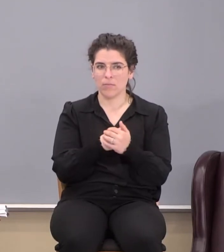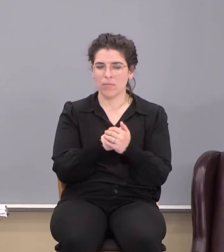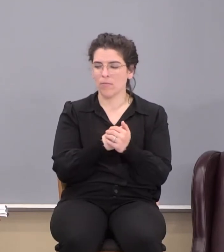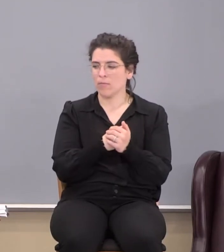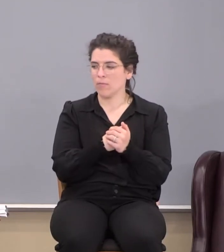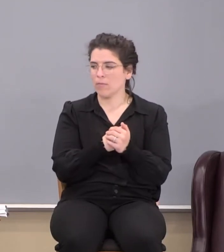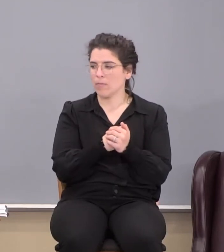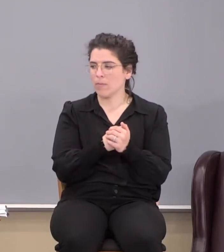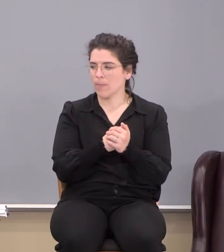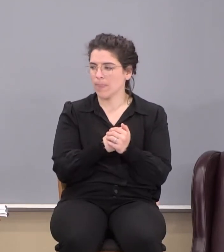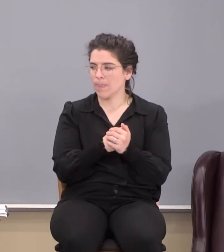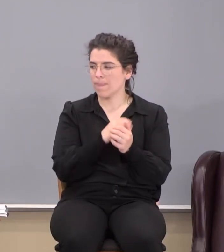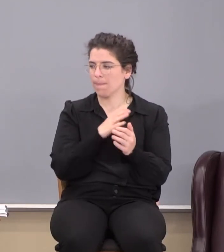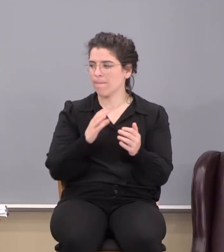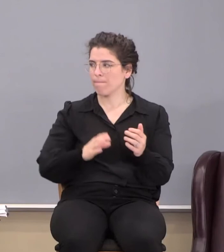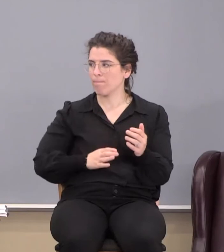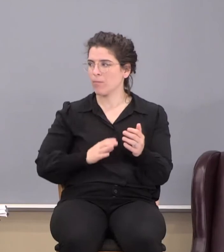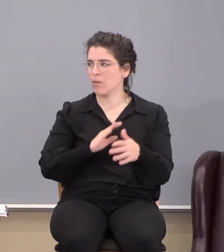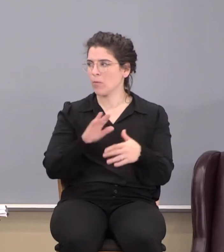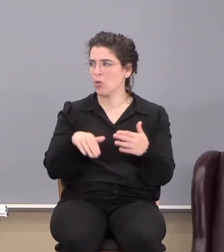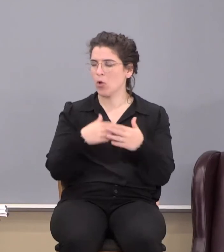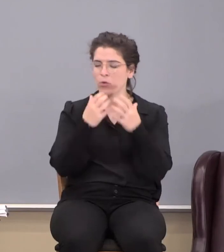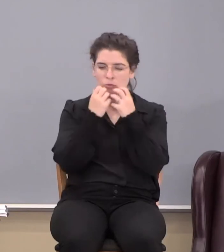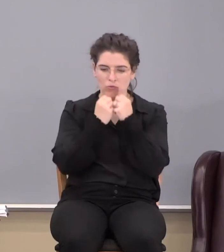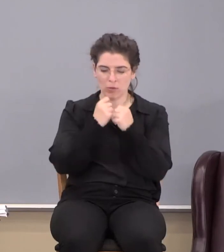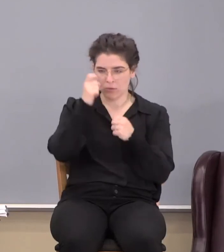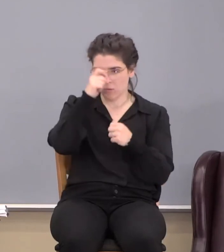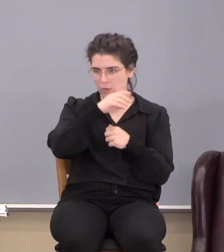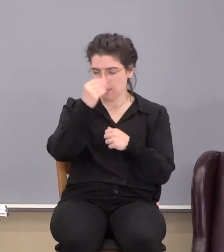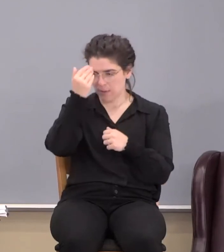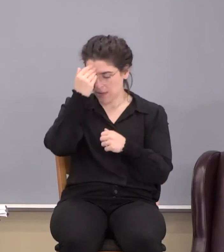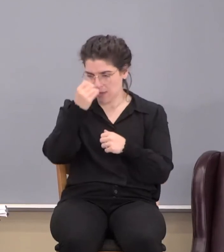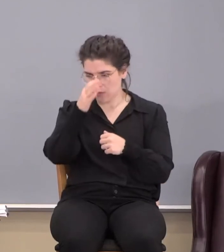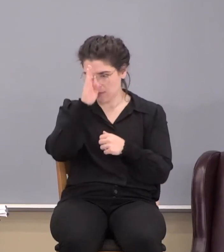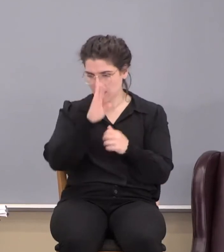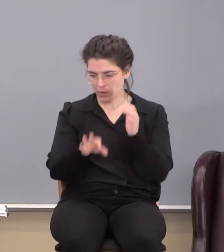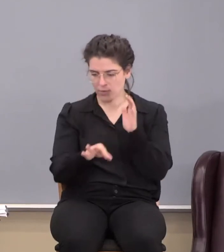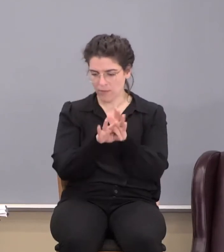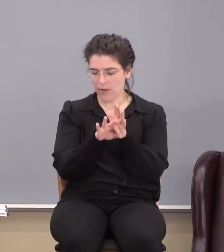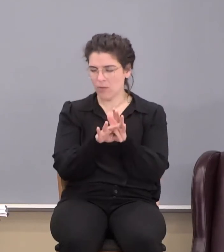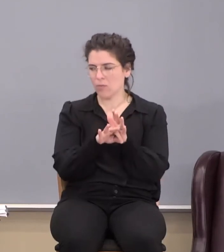okay, so Christ is where all the treasures of wisdom and knowledge of God are found.